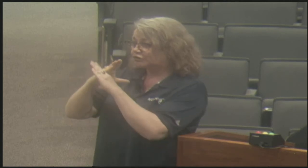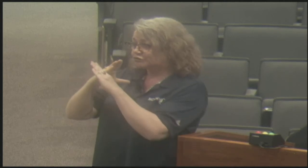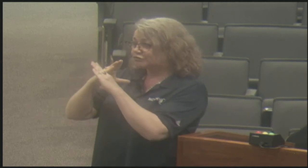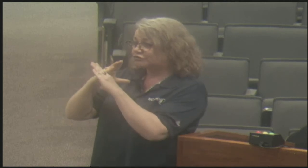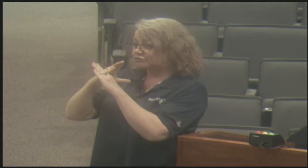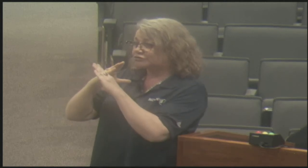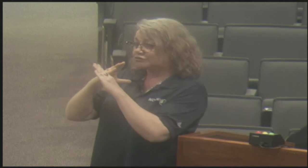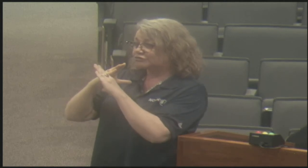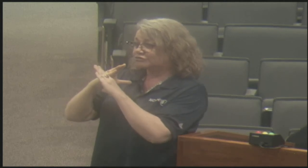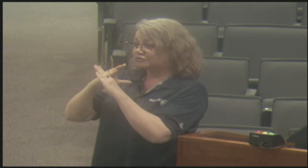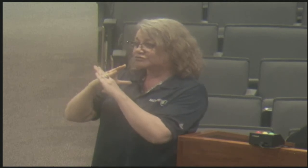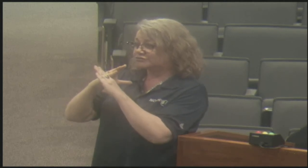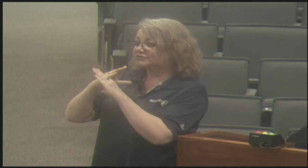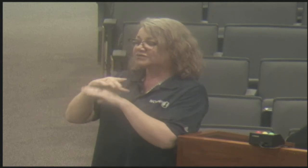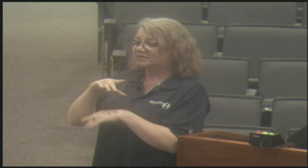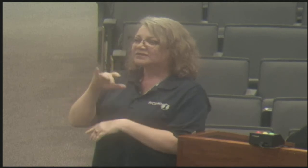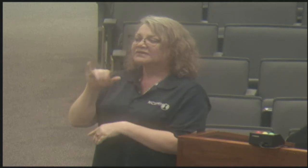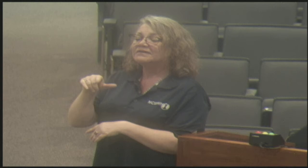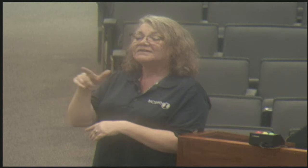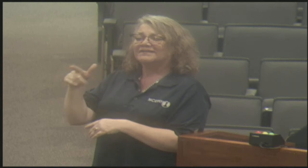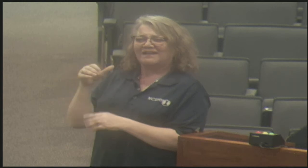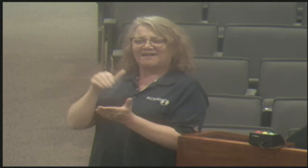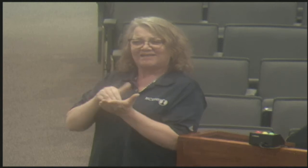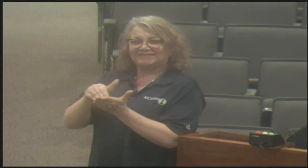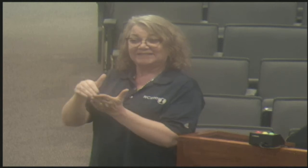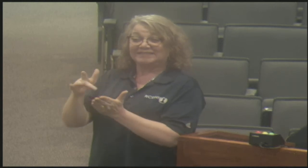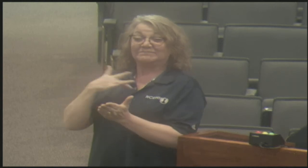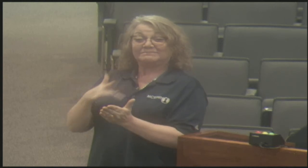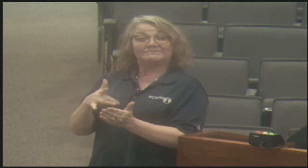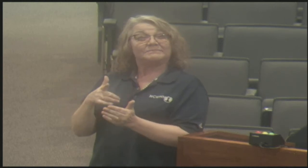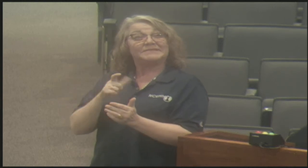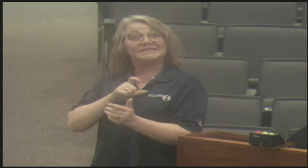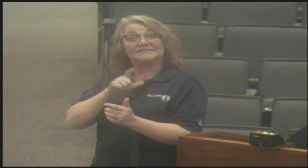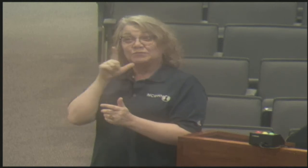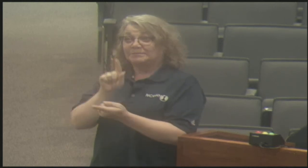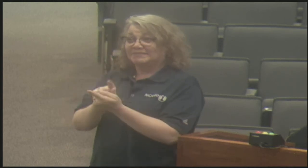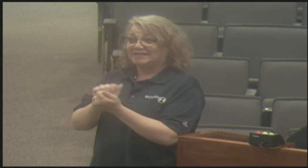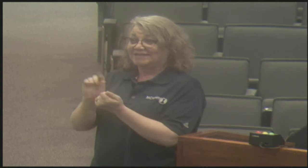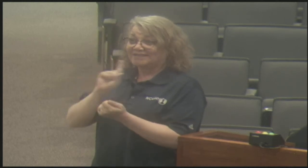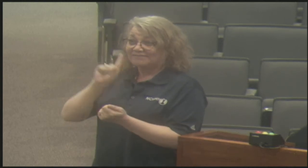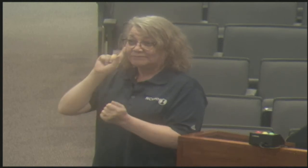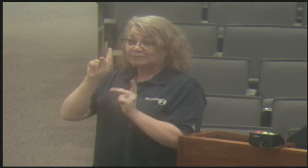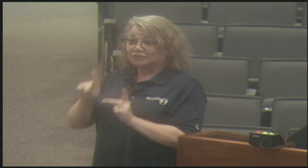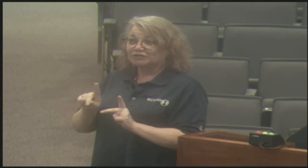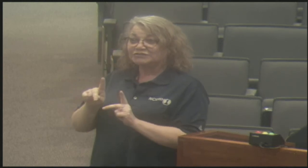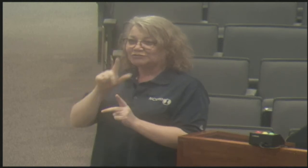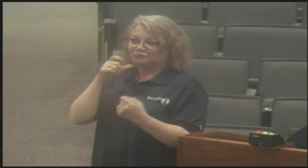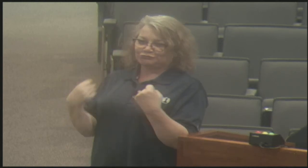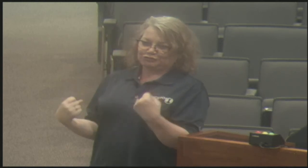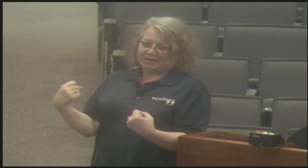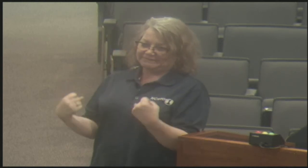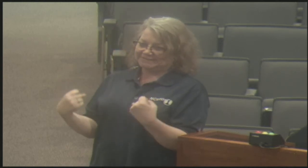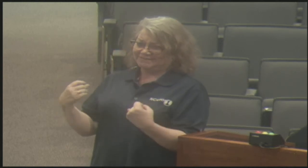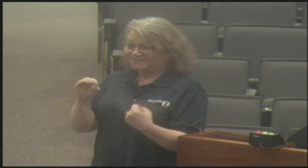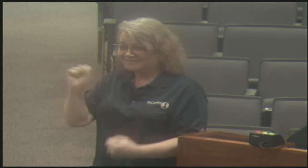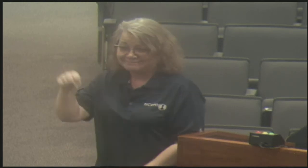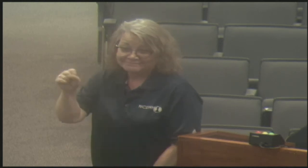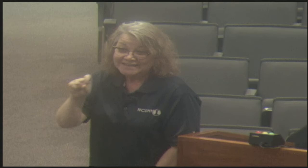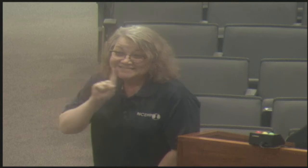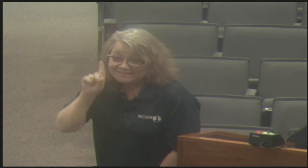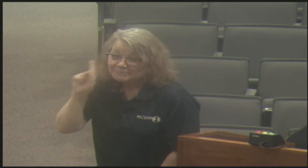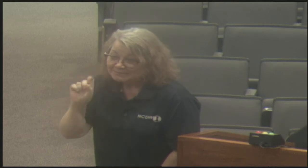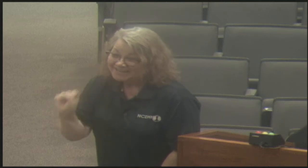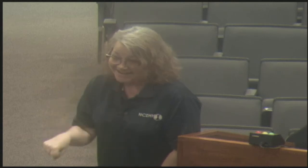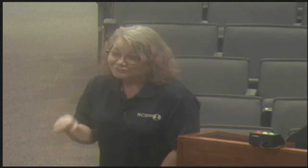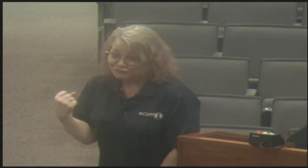really, we're trying to answer the question of how we could best break down communication barriers. And oftentimes police officers encounter, encounter a deaf